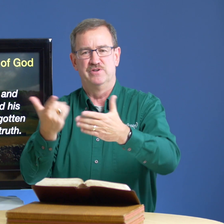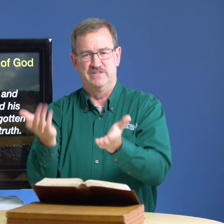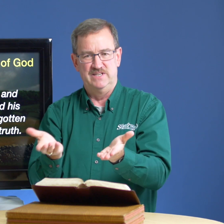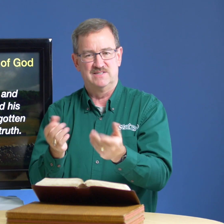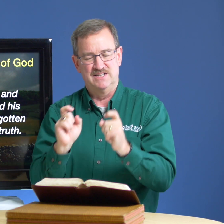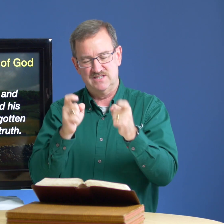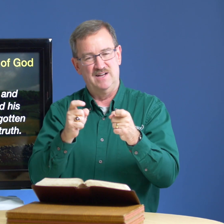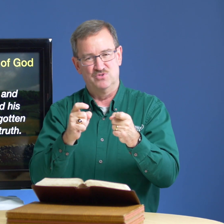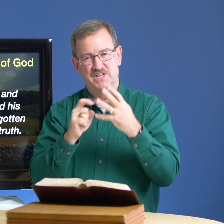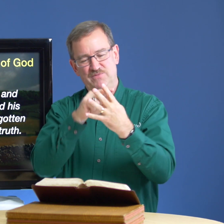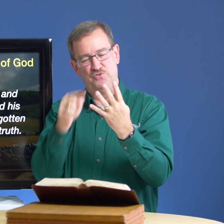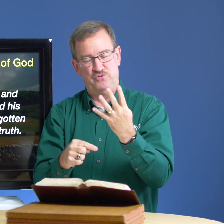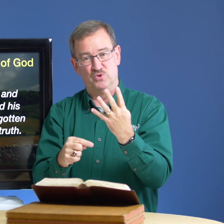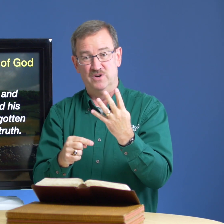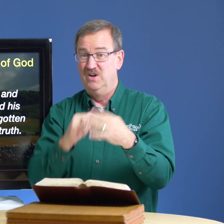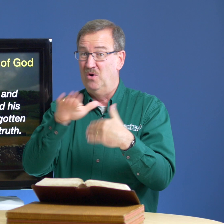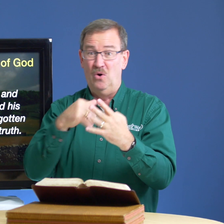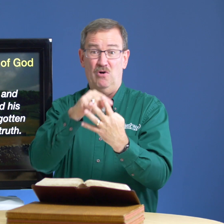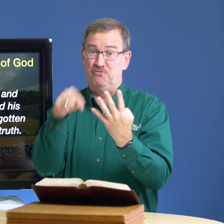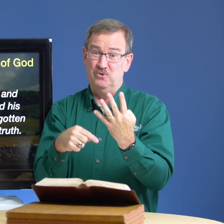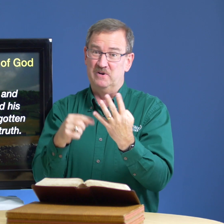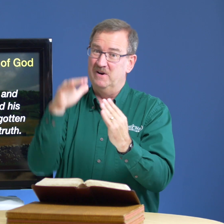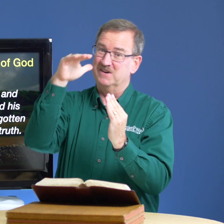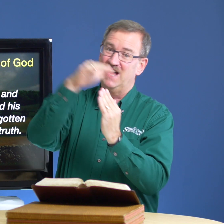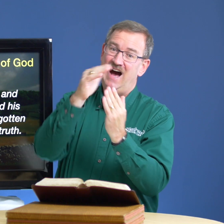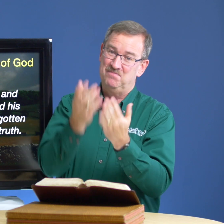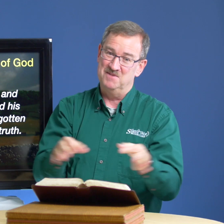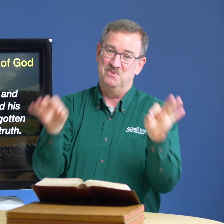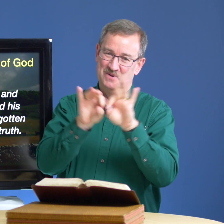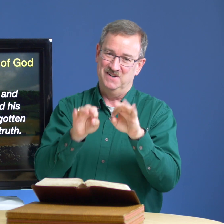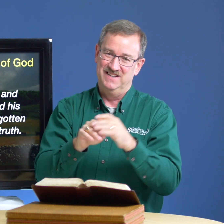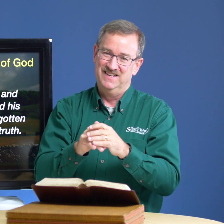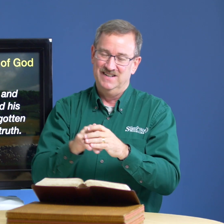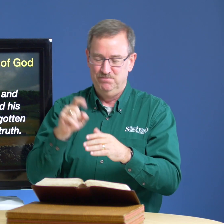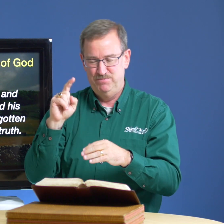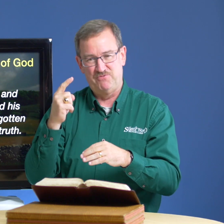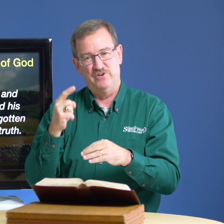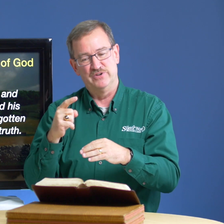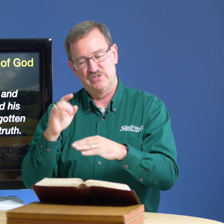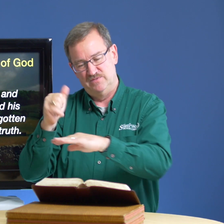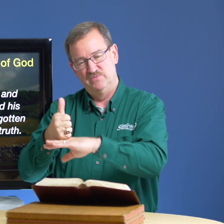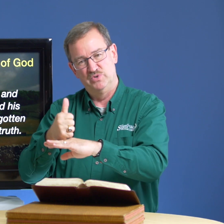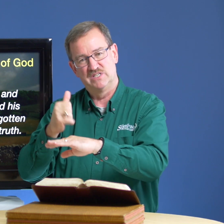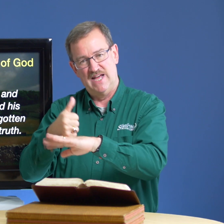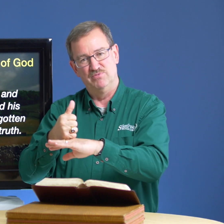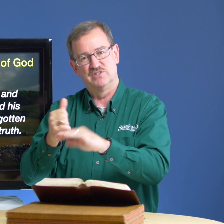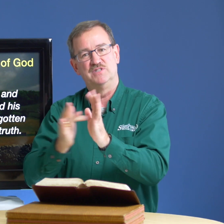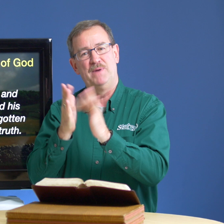to these i just i'm going to give you four all four are top important but first we establish the